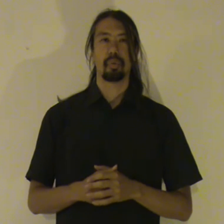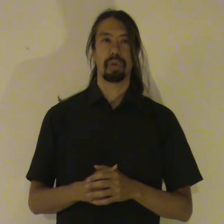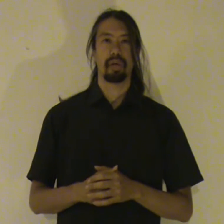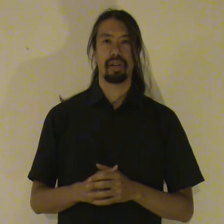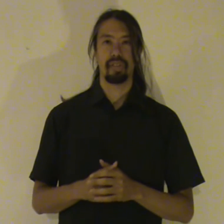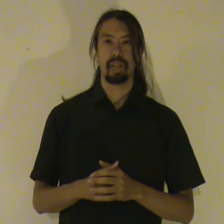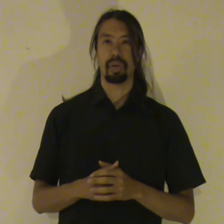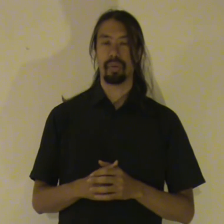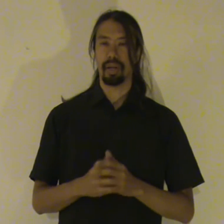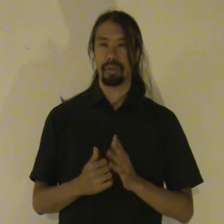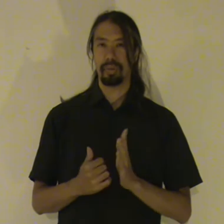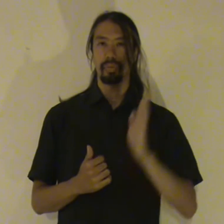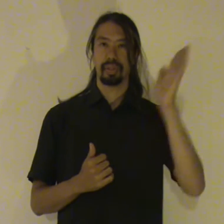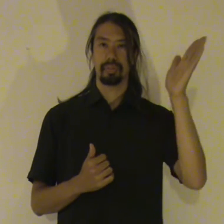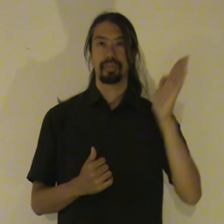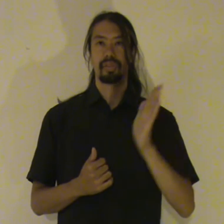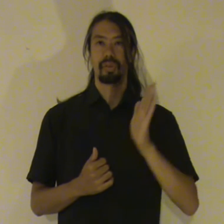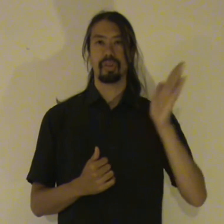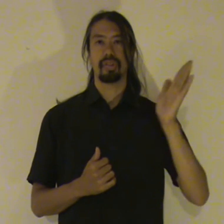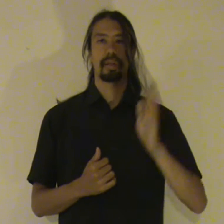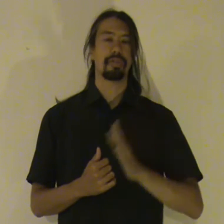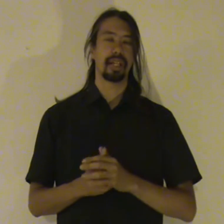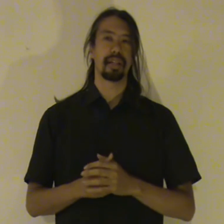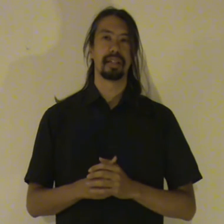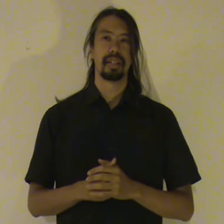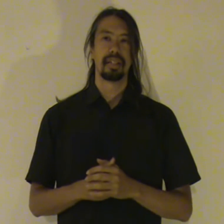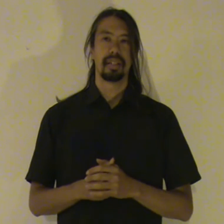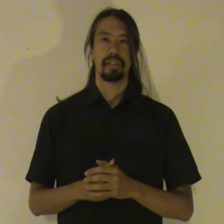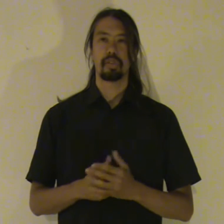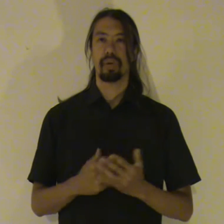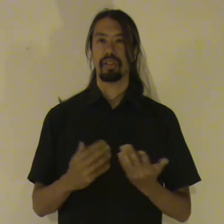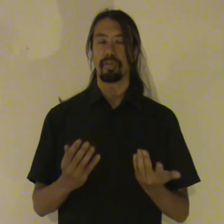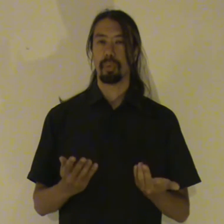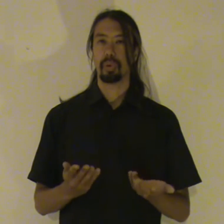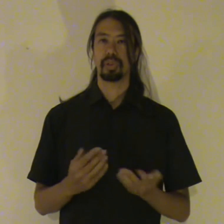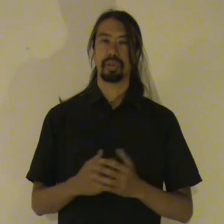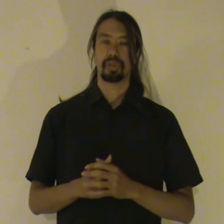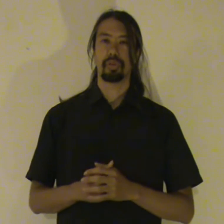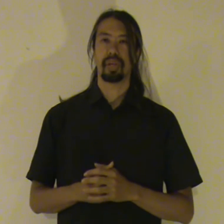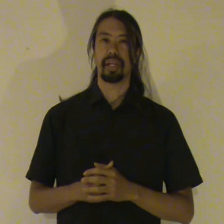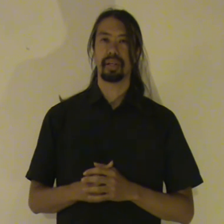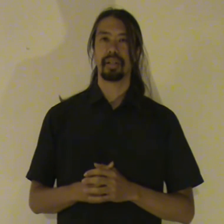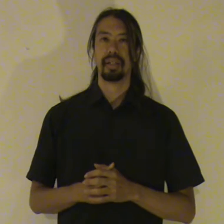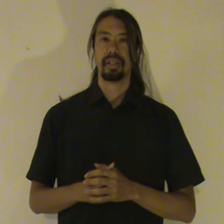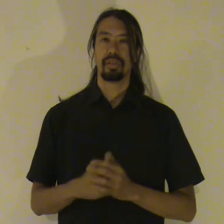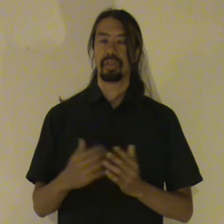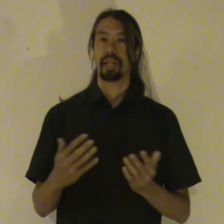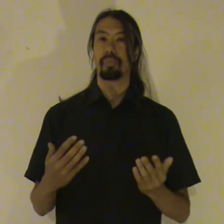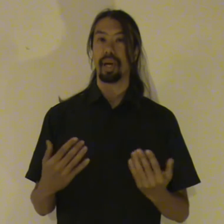what will I see? What will I do? Well just do the same thing. This is why it is important also for a healer. To take a break